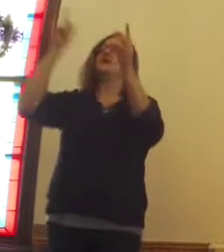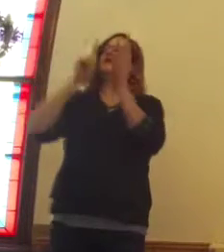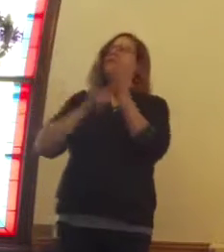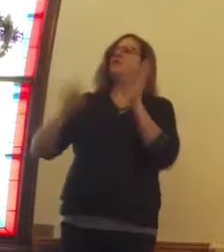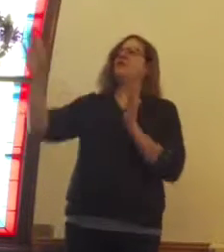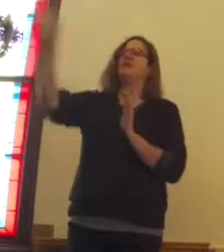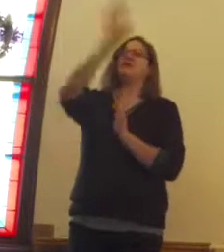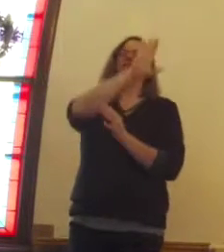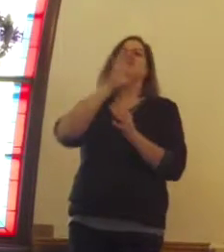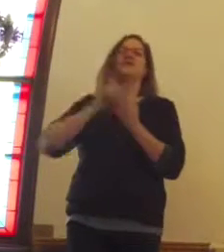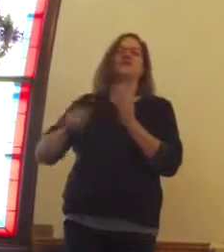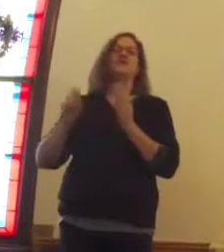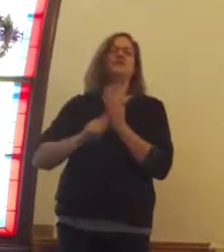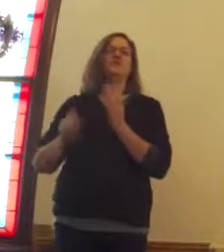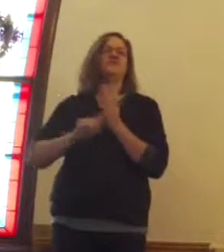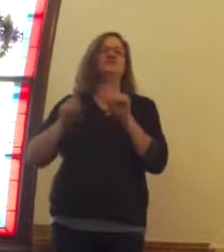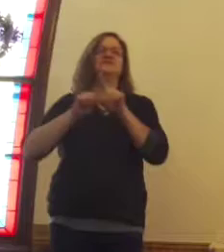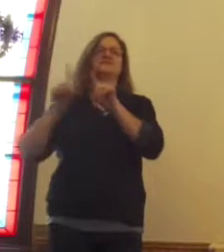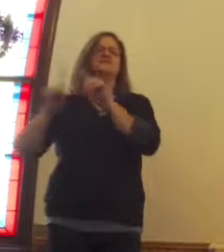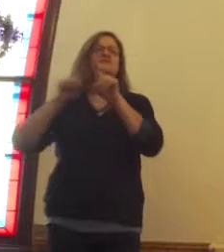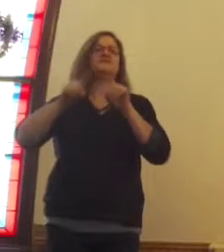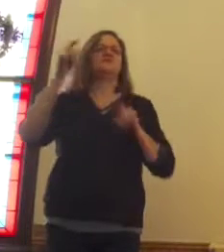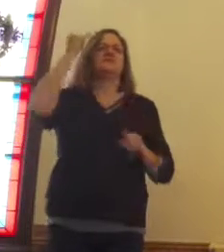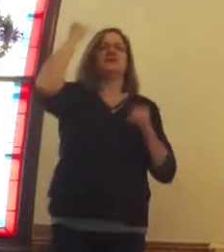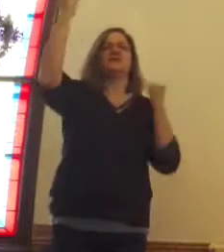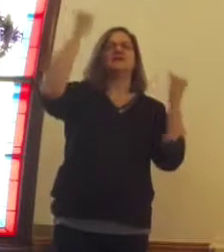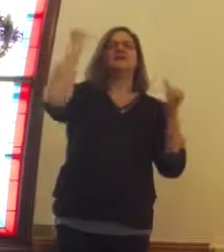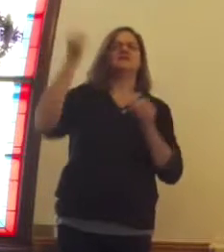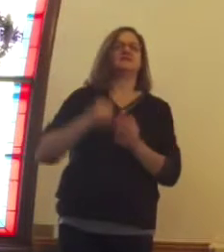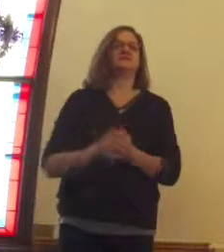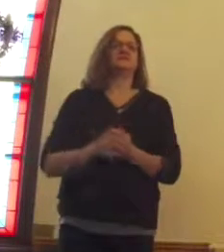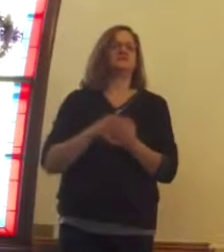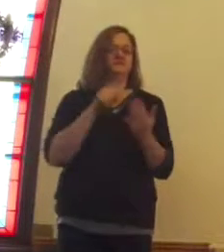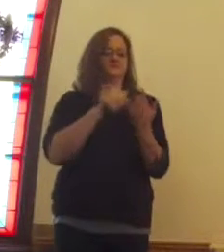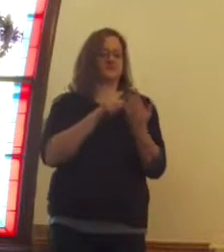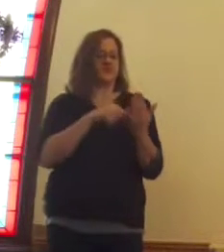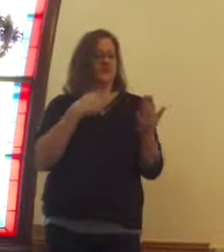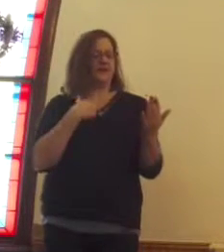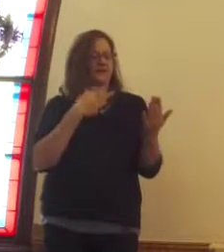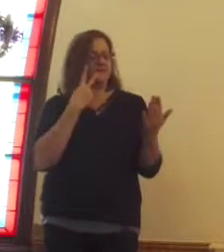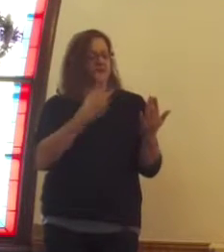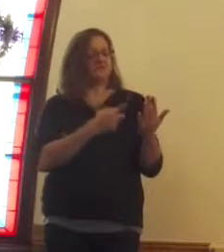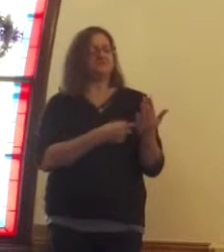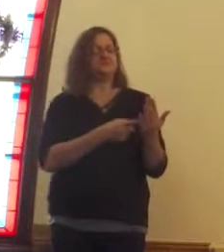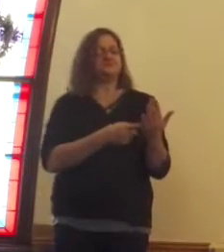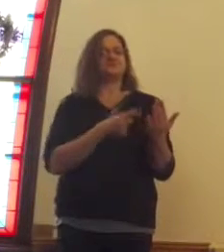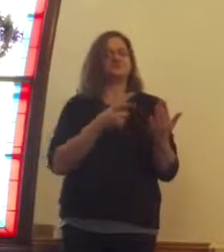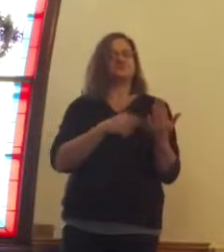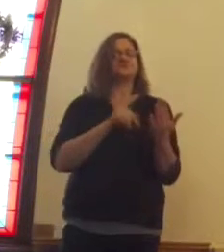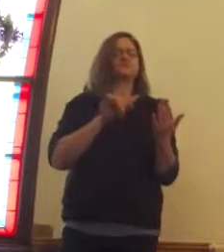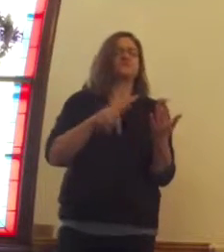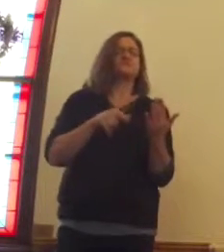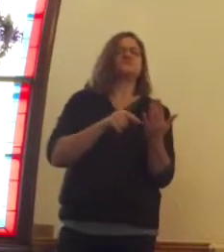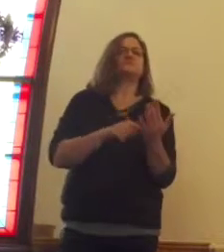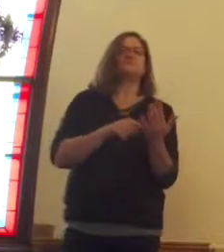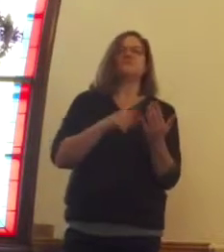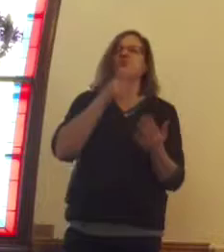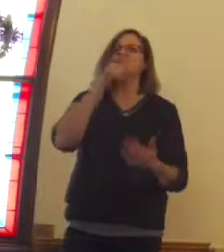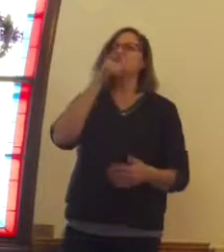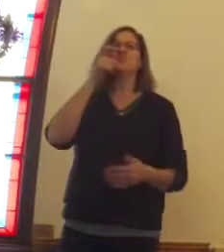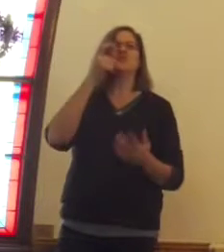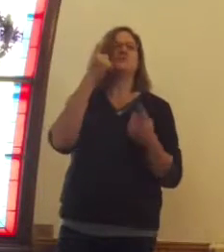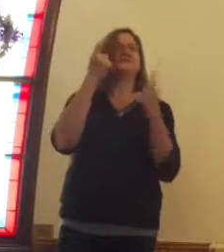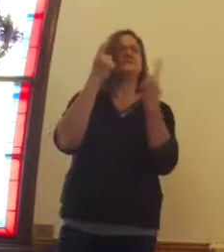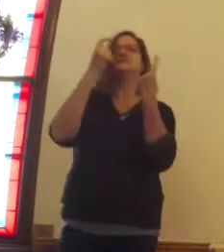just to get some sermon ideas. I came across this in someone's sermon. I forgot whose it was